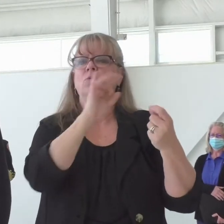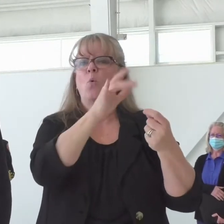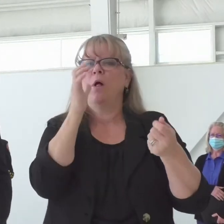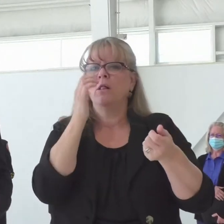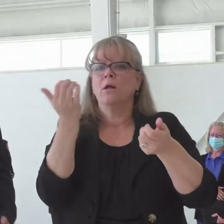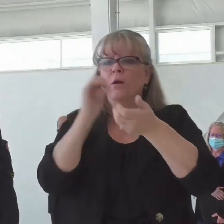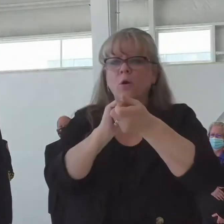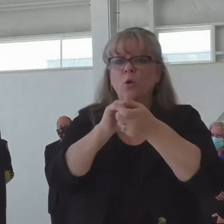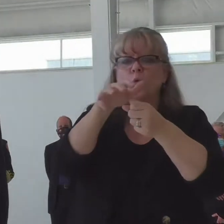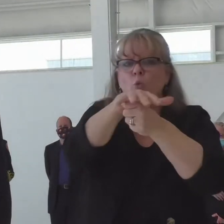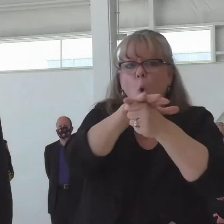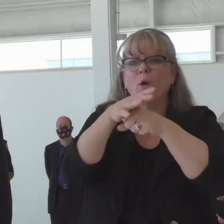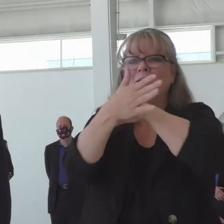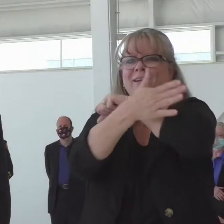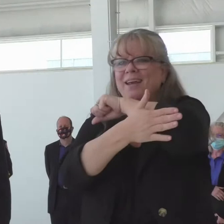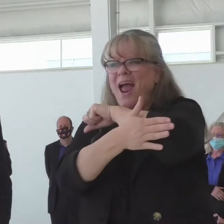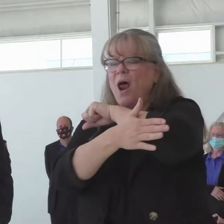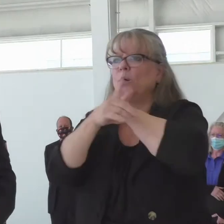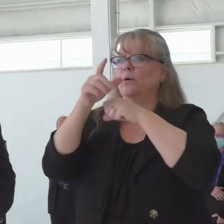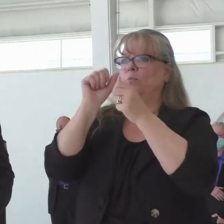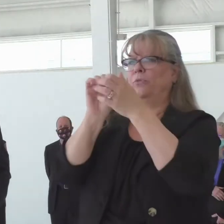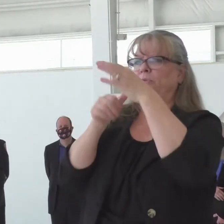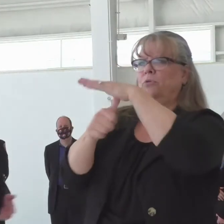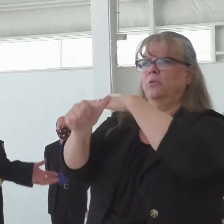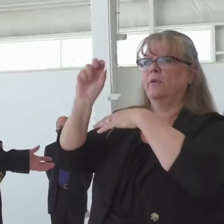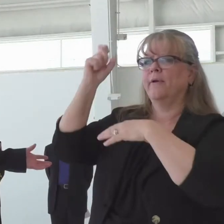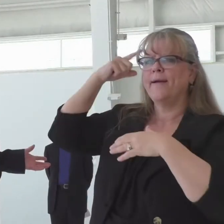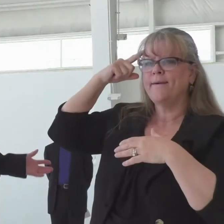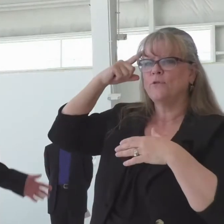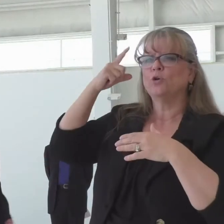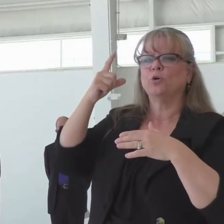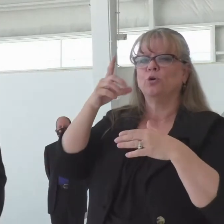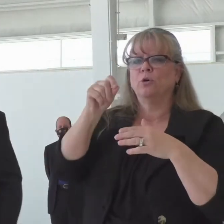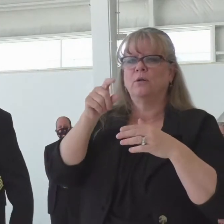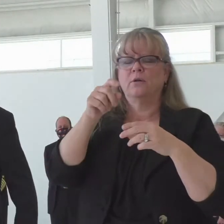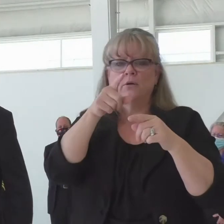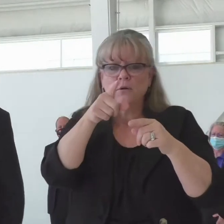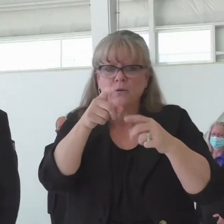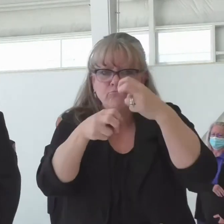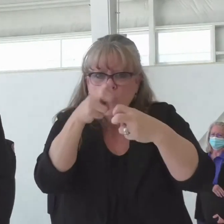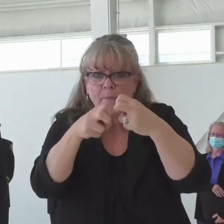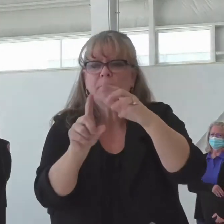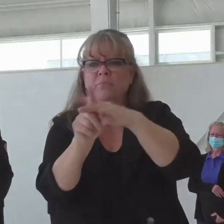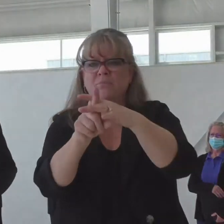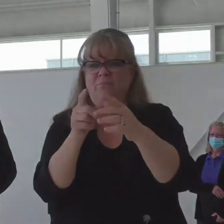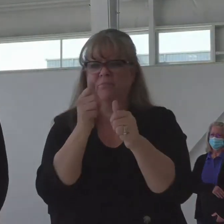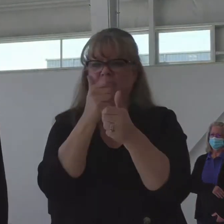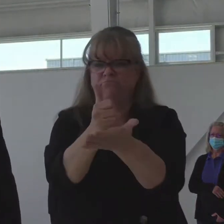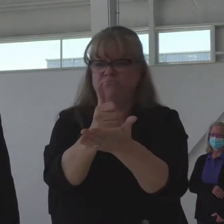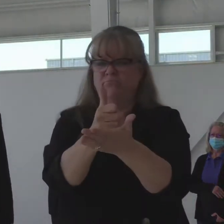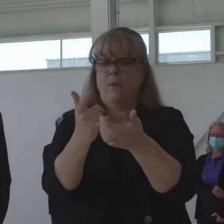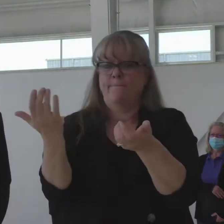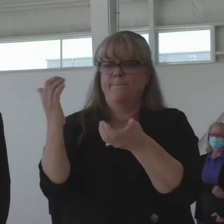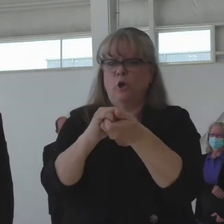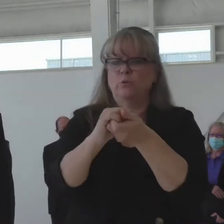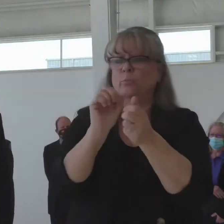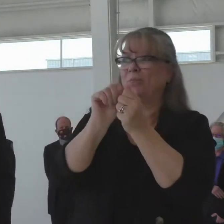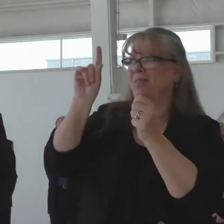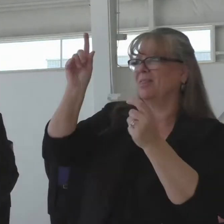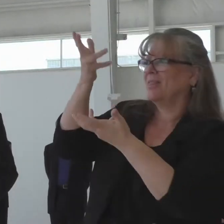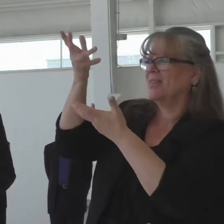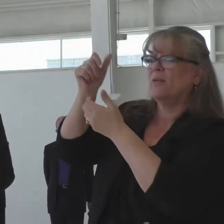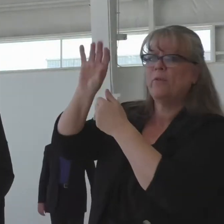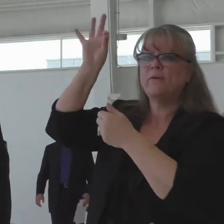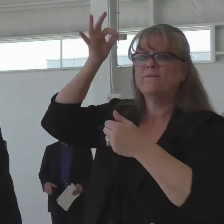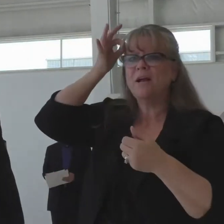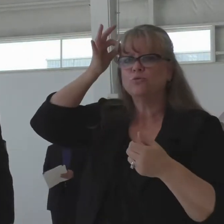those those issues we are looking at working with our federal partners trying to determine what values we're trying to protect and we're going to